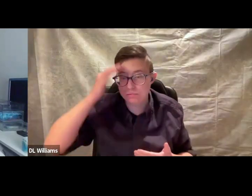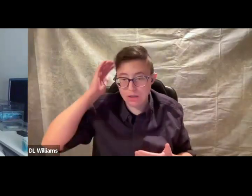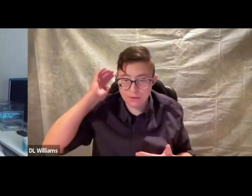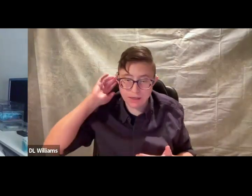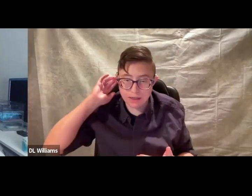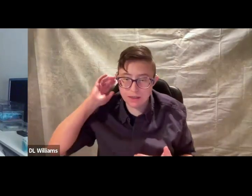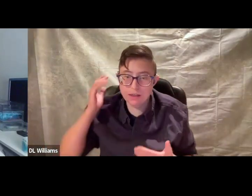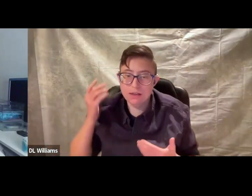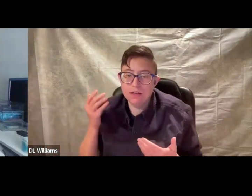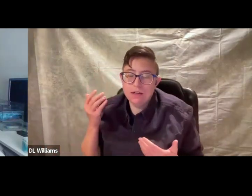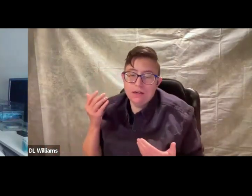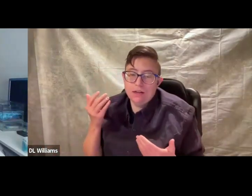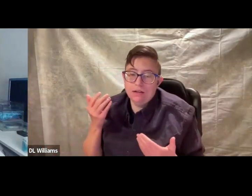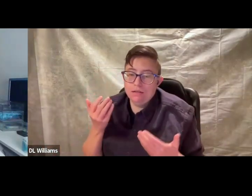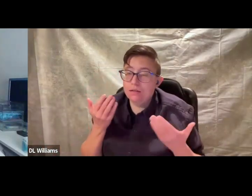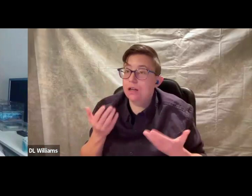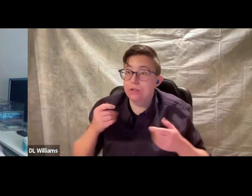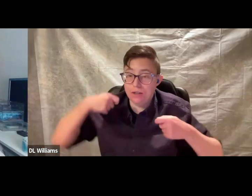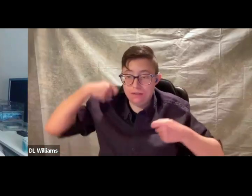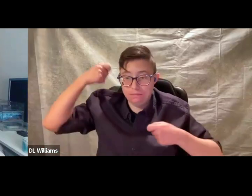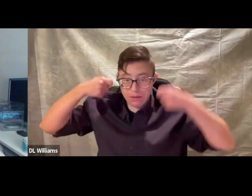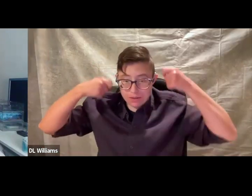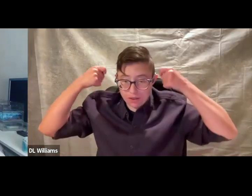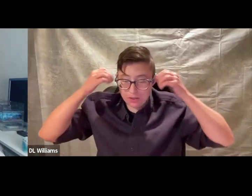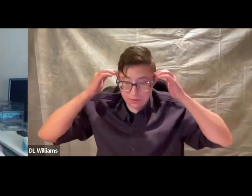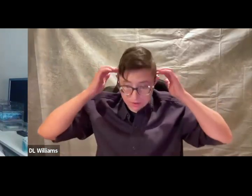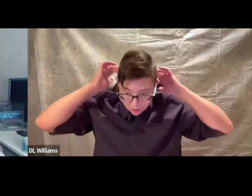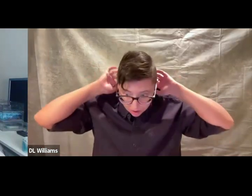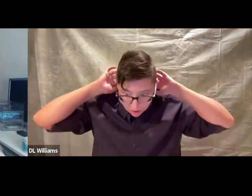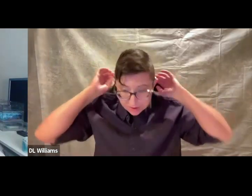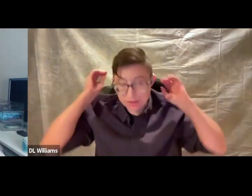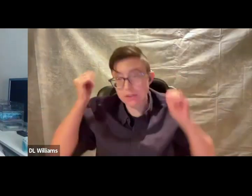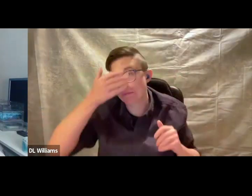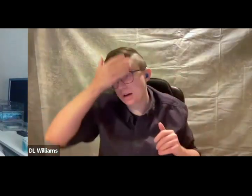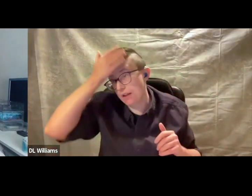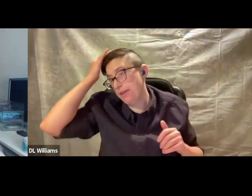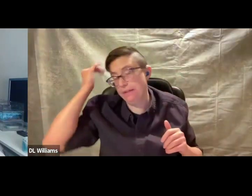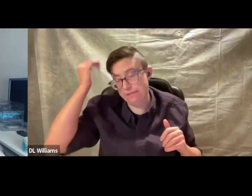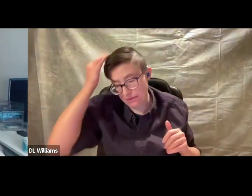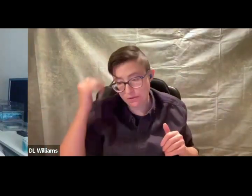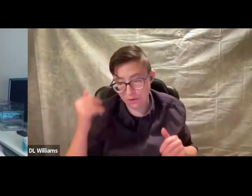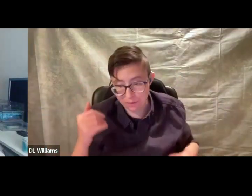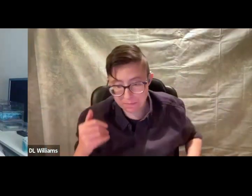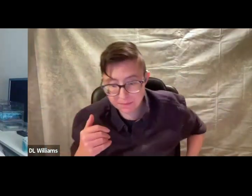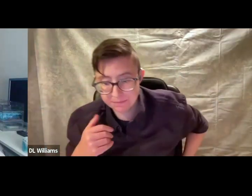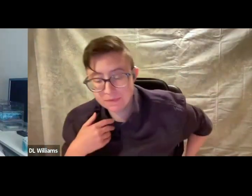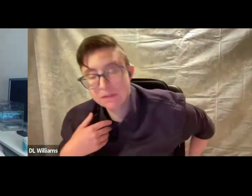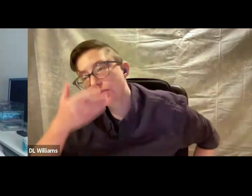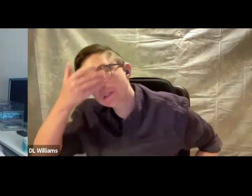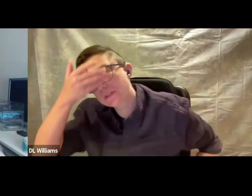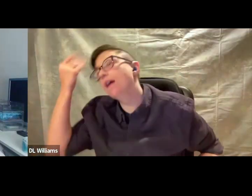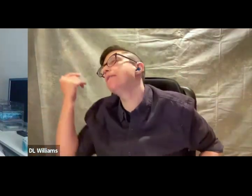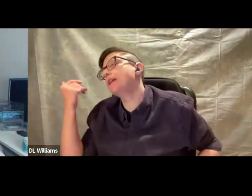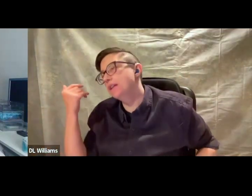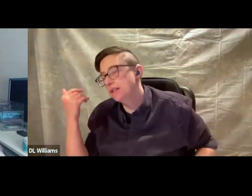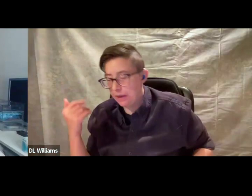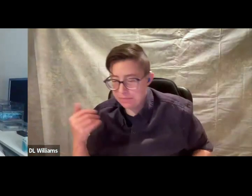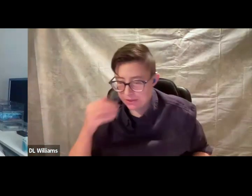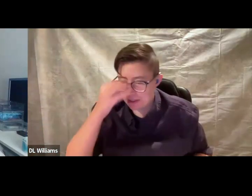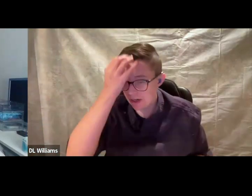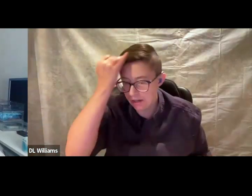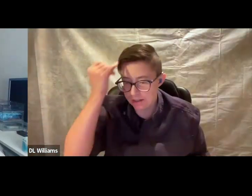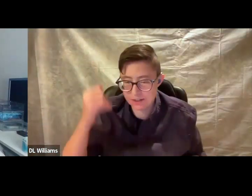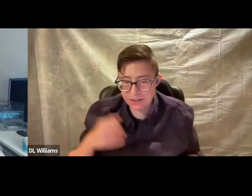dark brown hair, currently bus cat on the sides and some length left on the top, sort of like fully